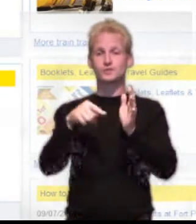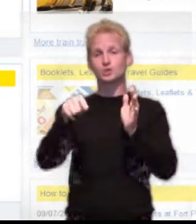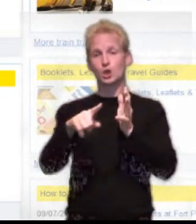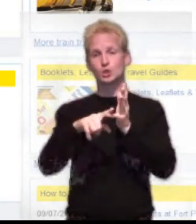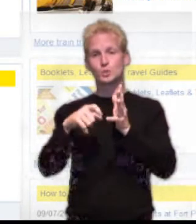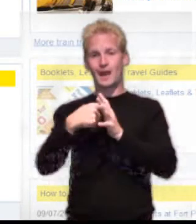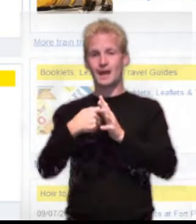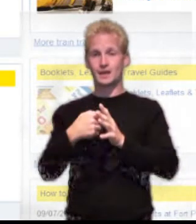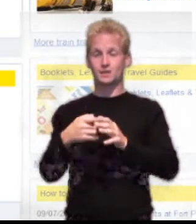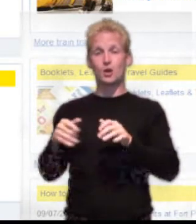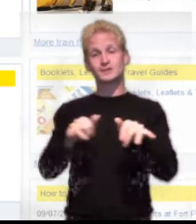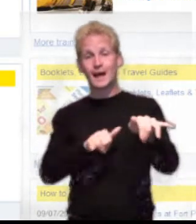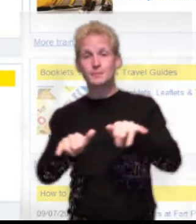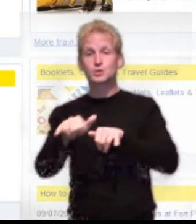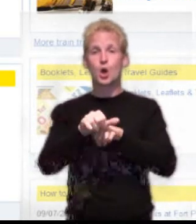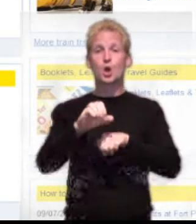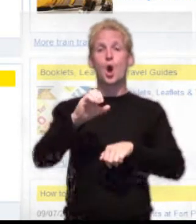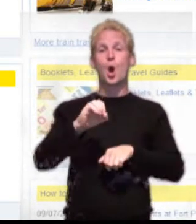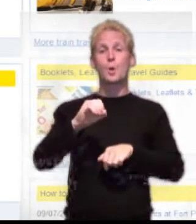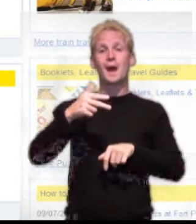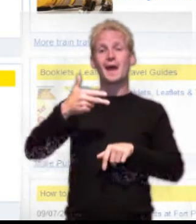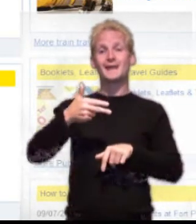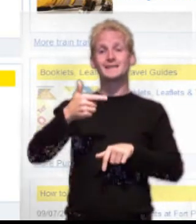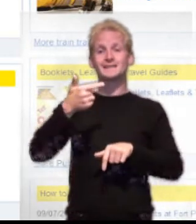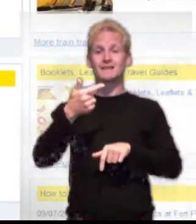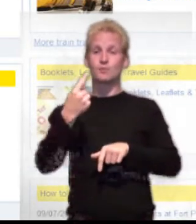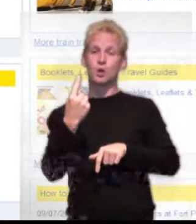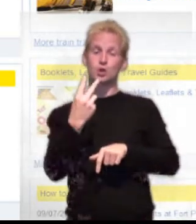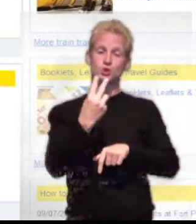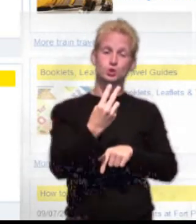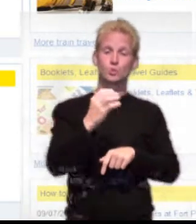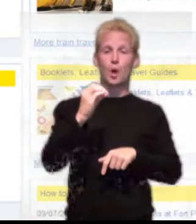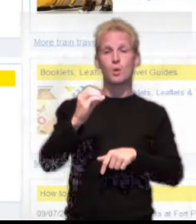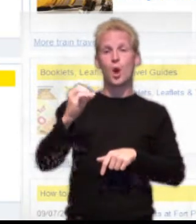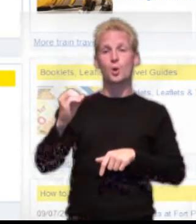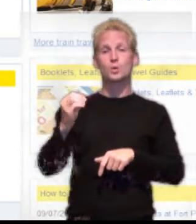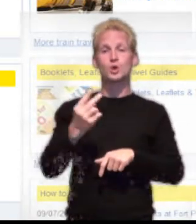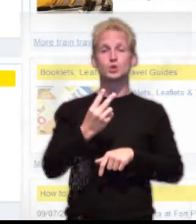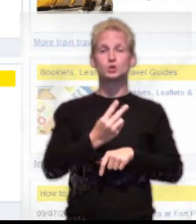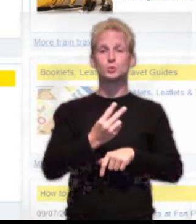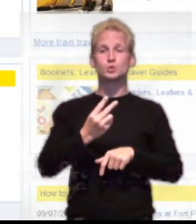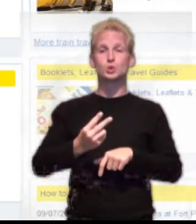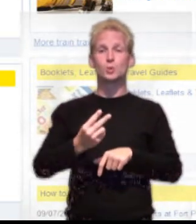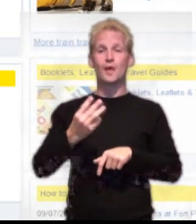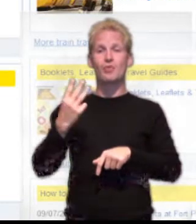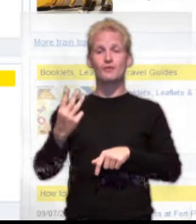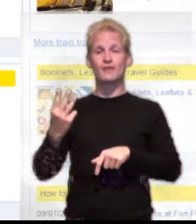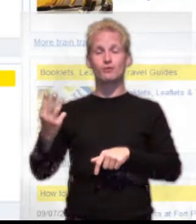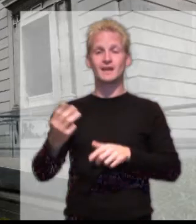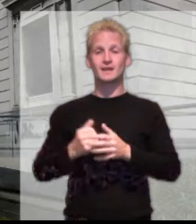0871 200 2233 Access